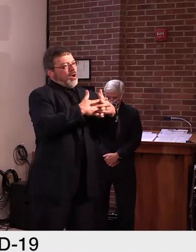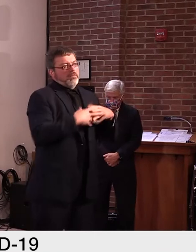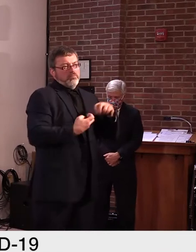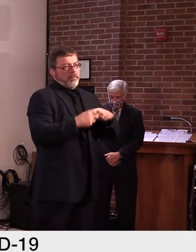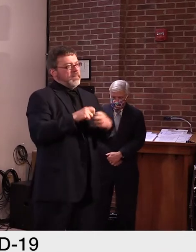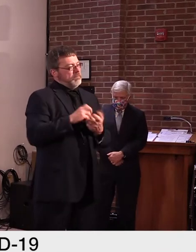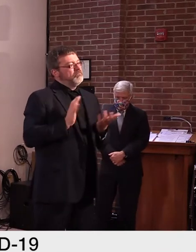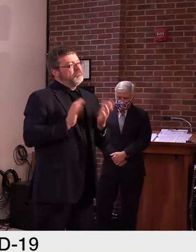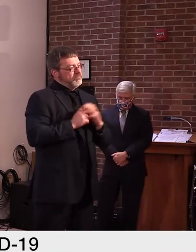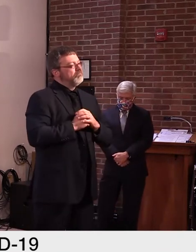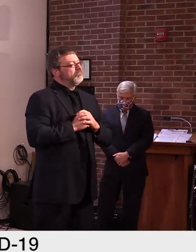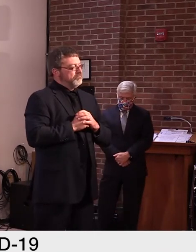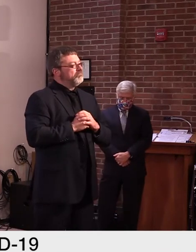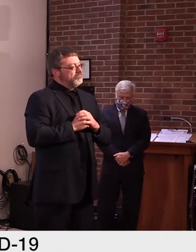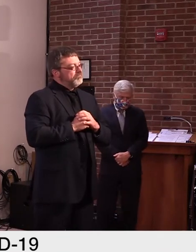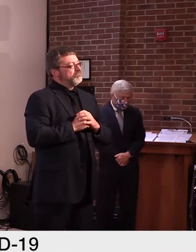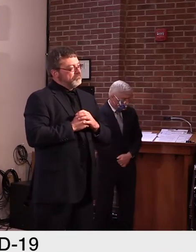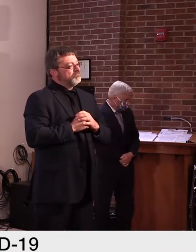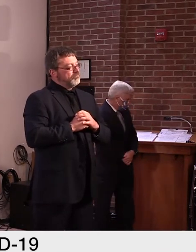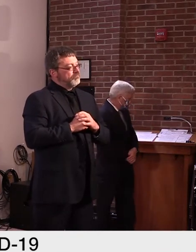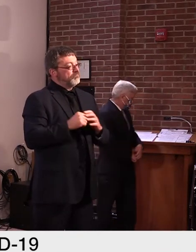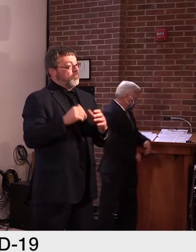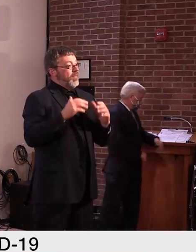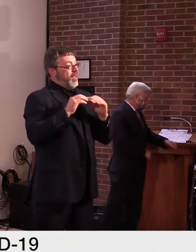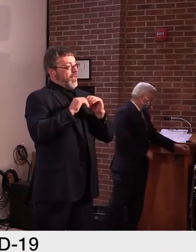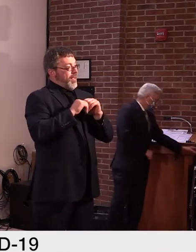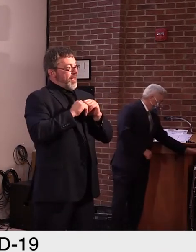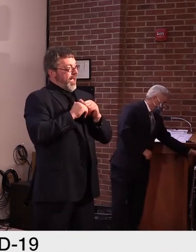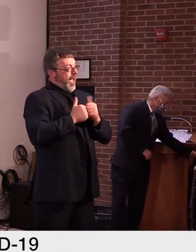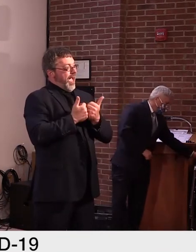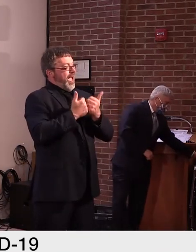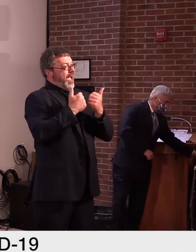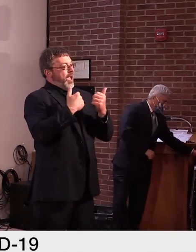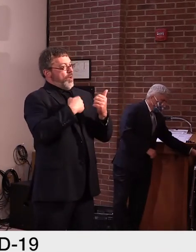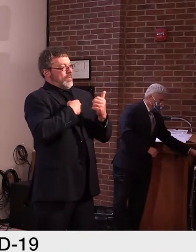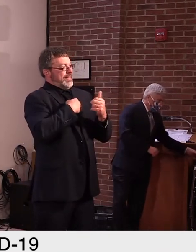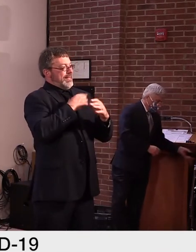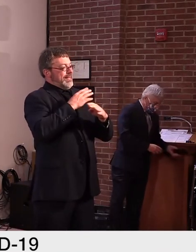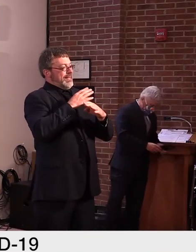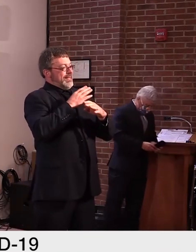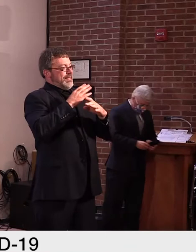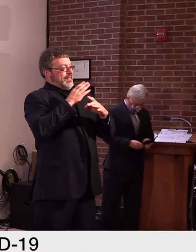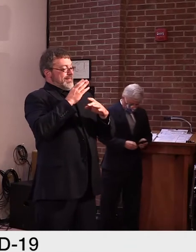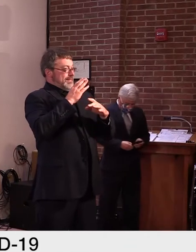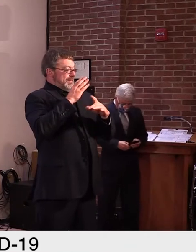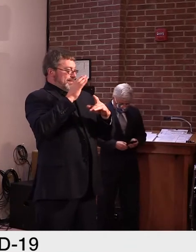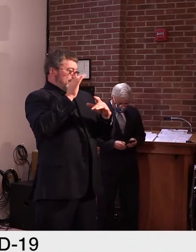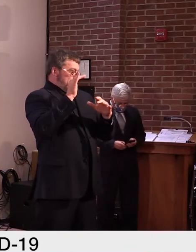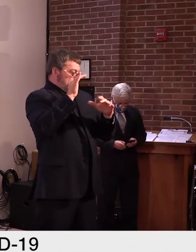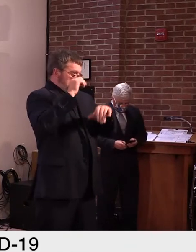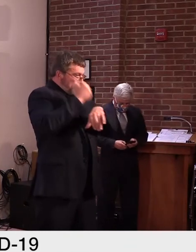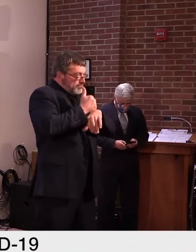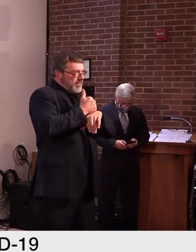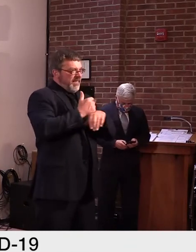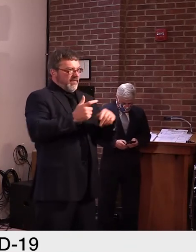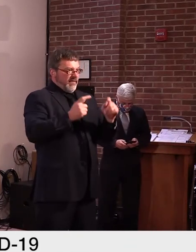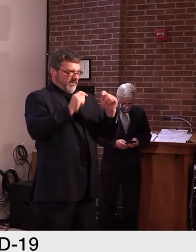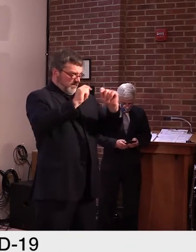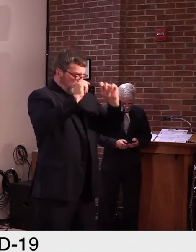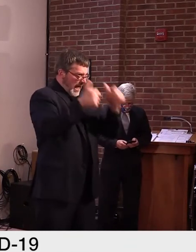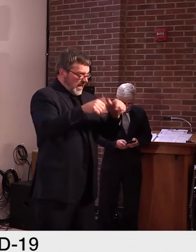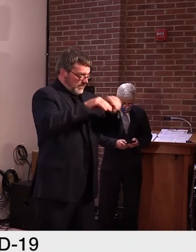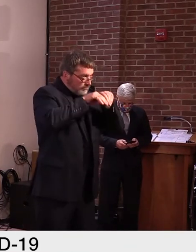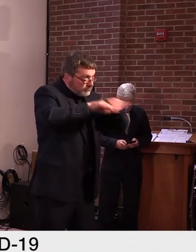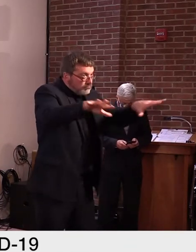delivering in a rapid fashion an efficacious and safe vaccine to the population. Uh,